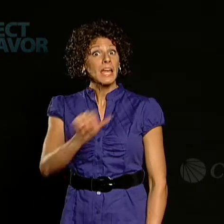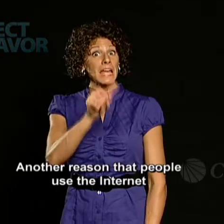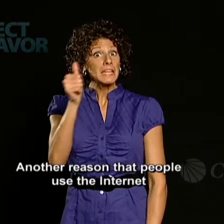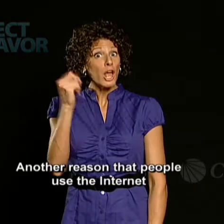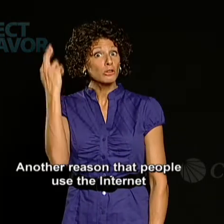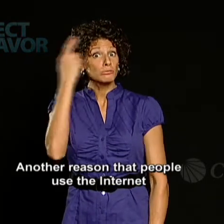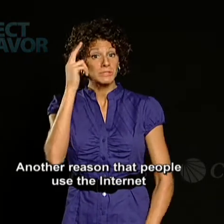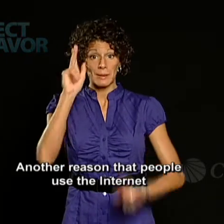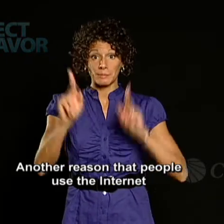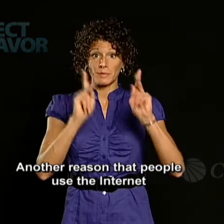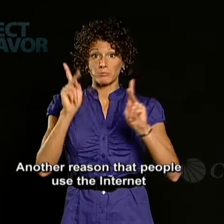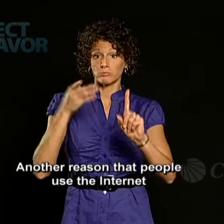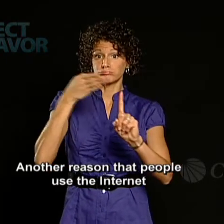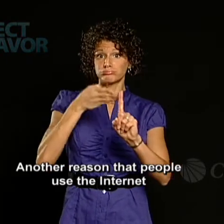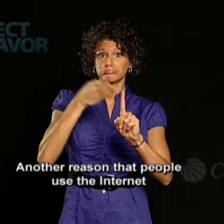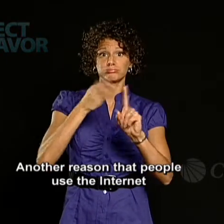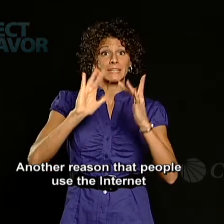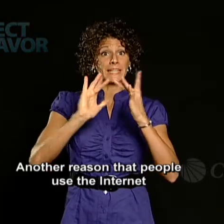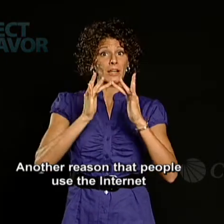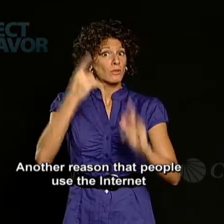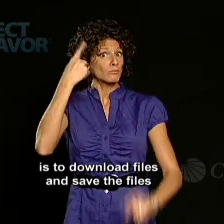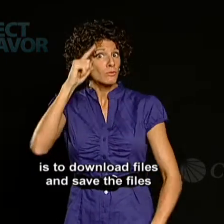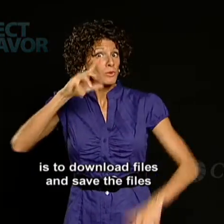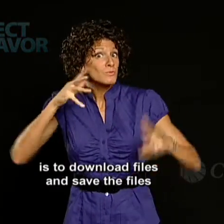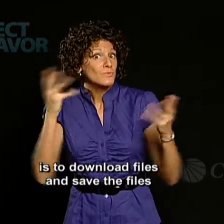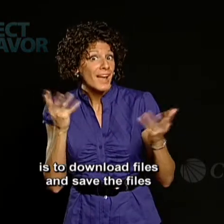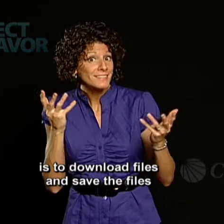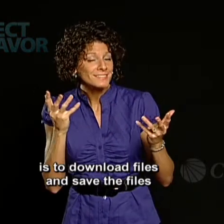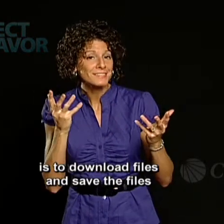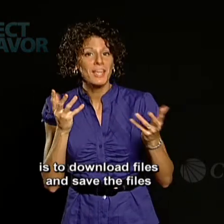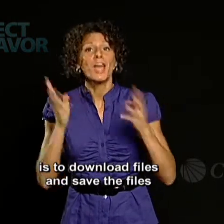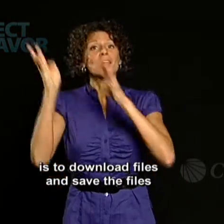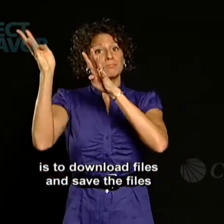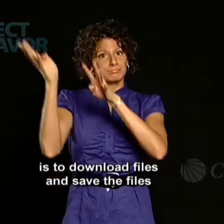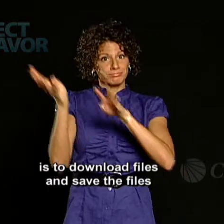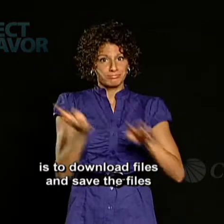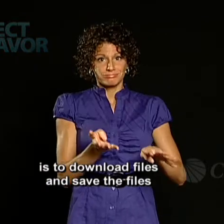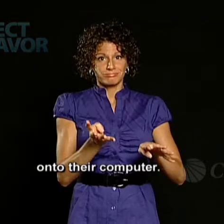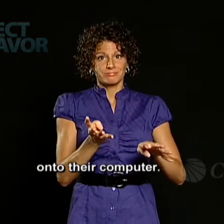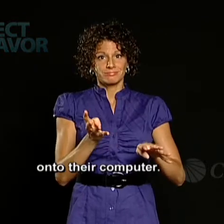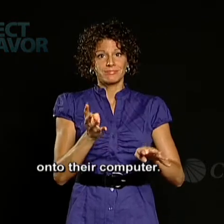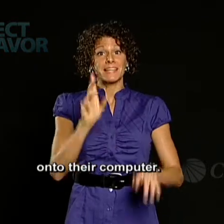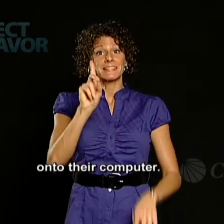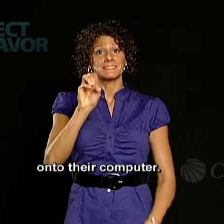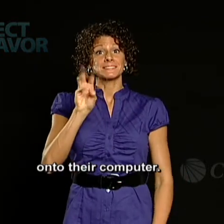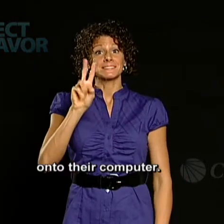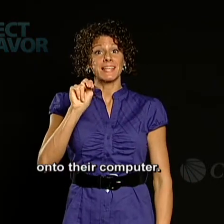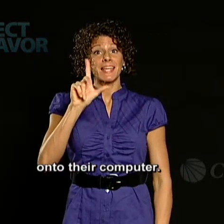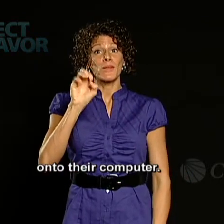Another reason that people use the internet is to download files and save the files onto their computer.